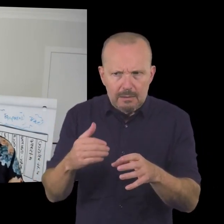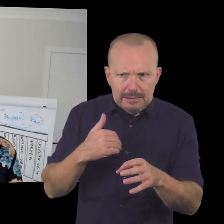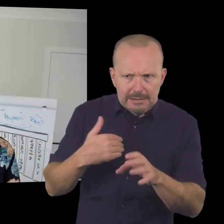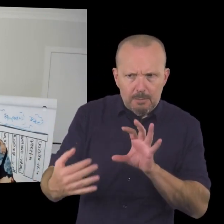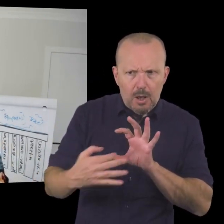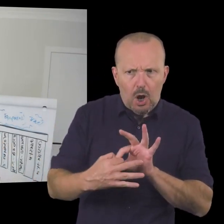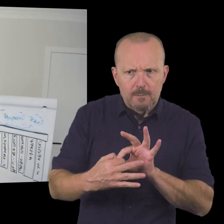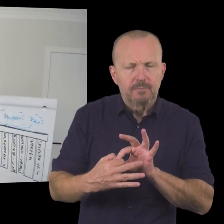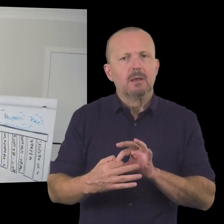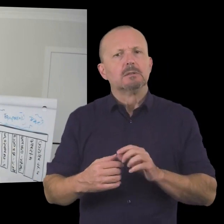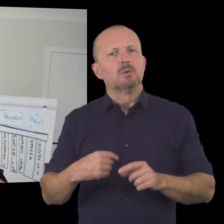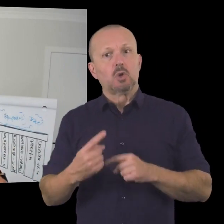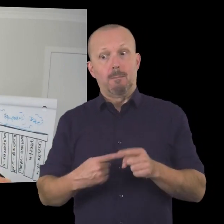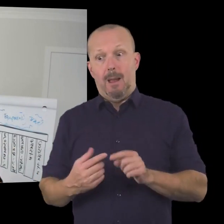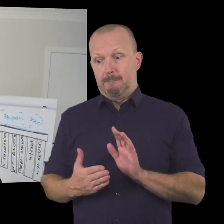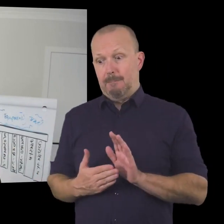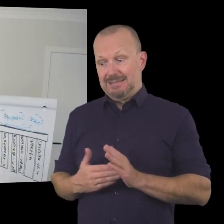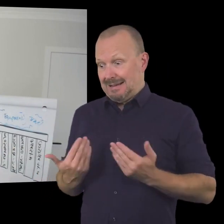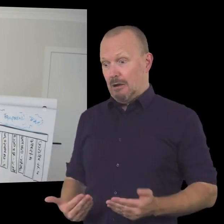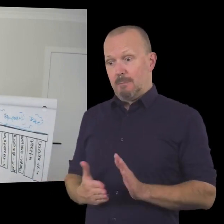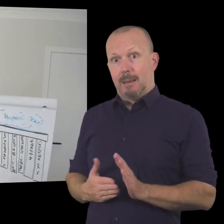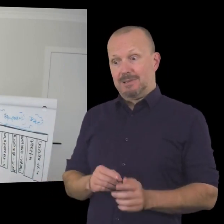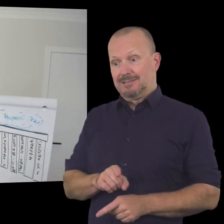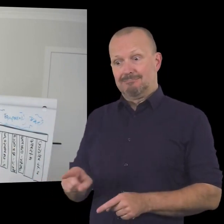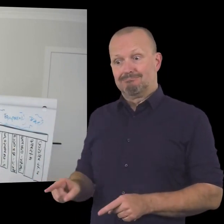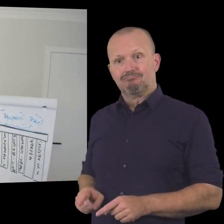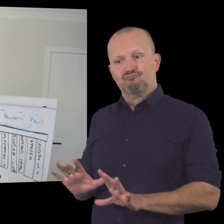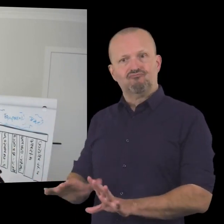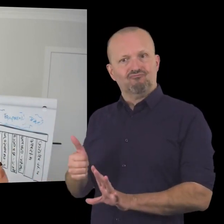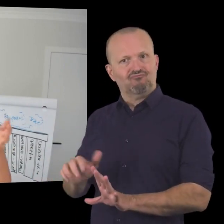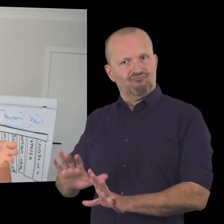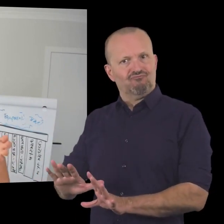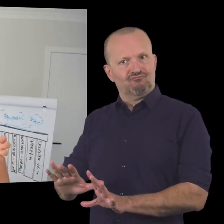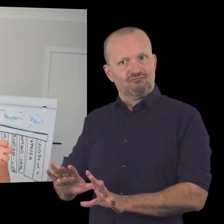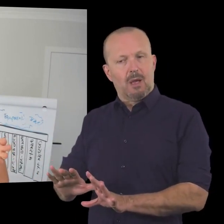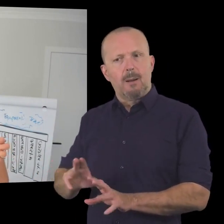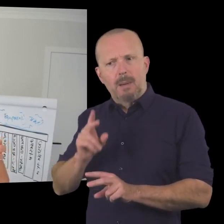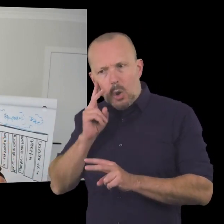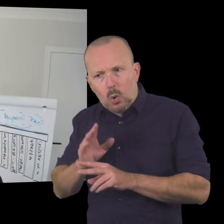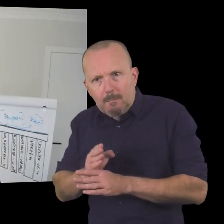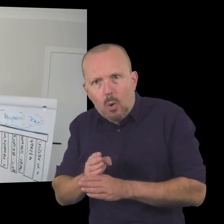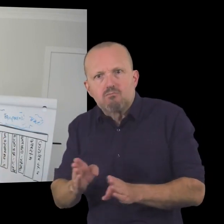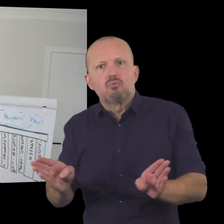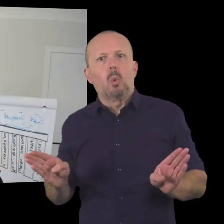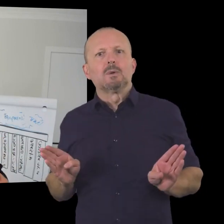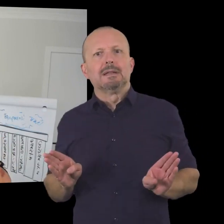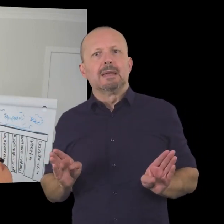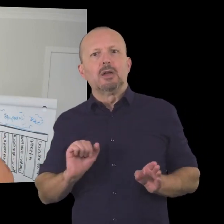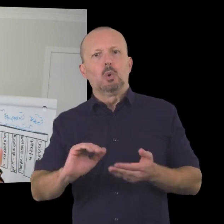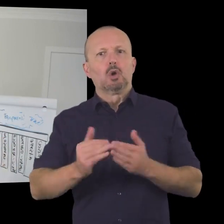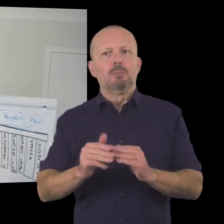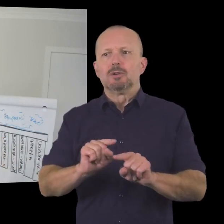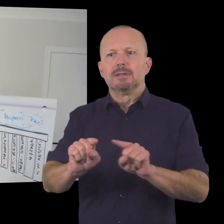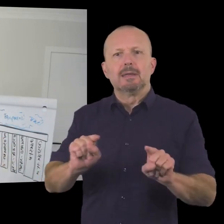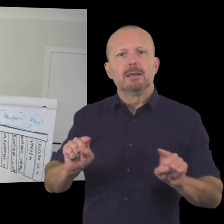uh and so it's not about membership uh for those that you support already it's about looking at your community and creating